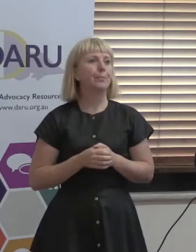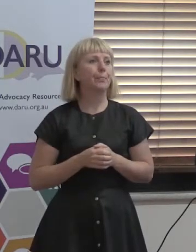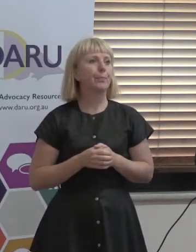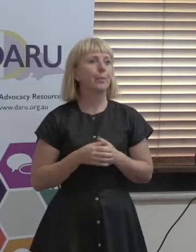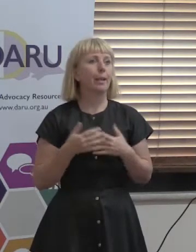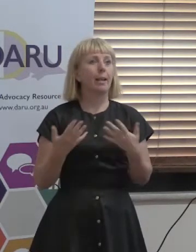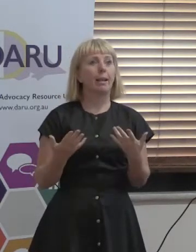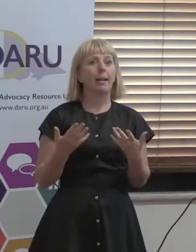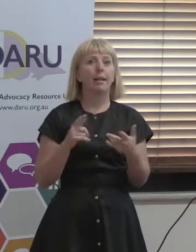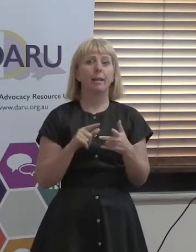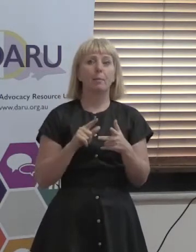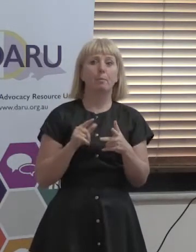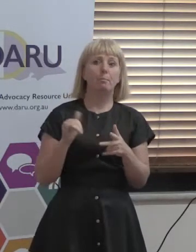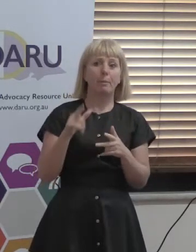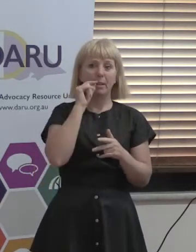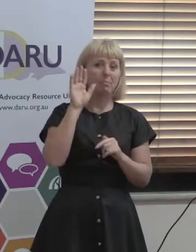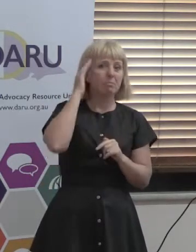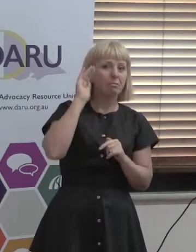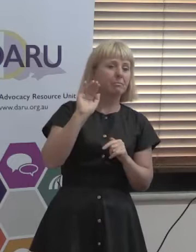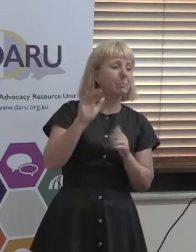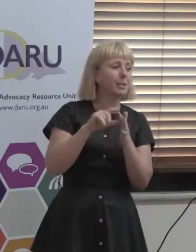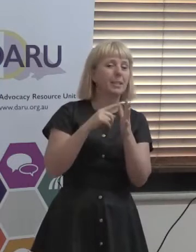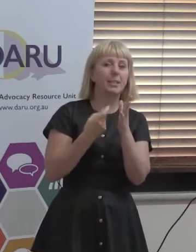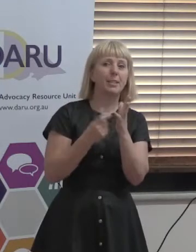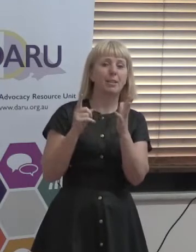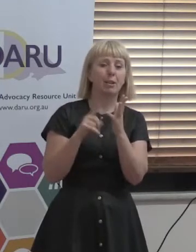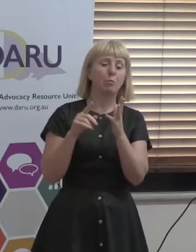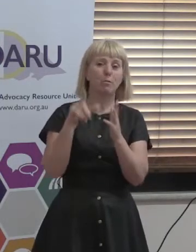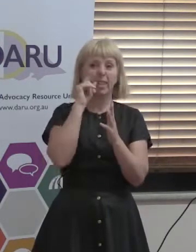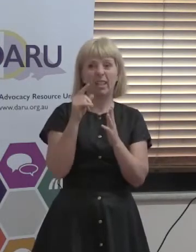And if we just put a reminder there and a link there, then that should make it possible.